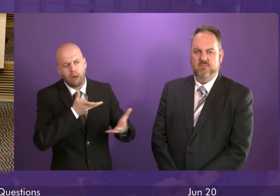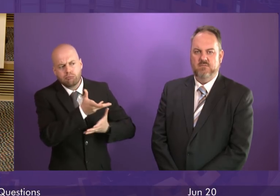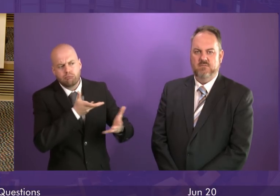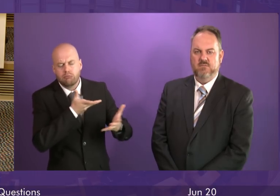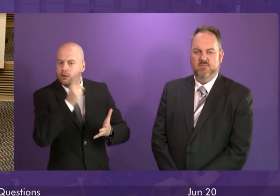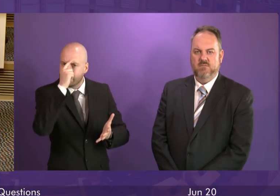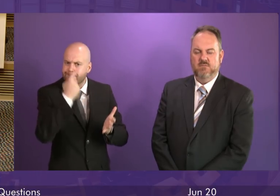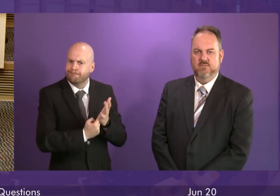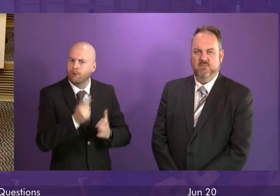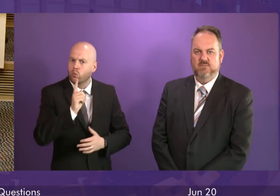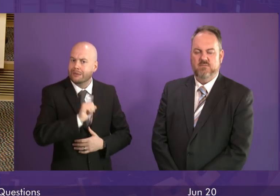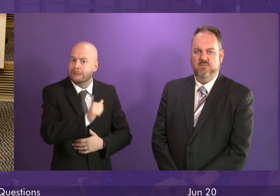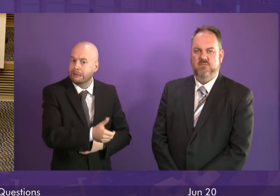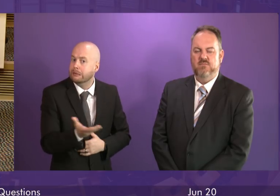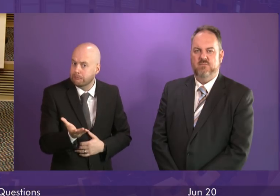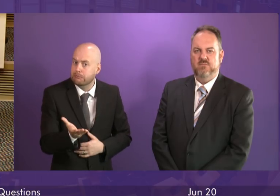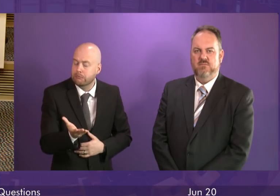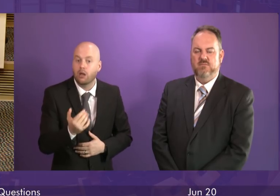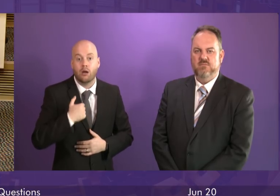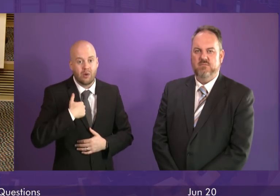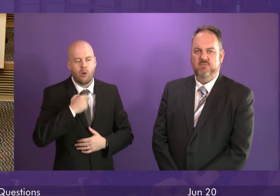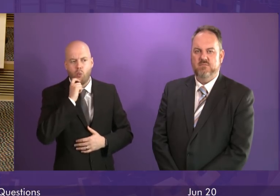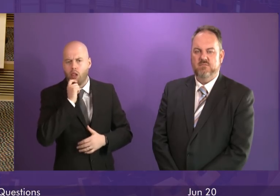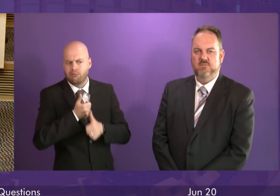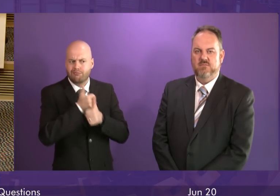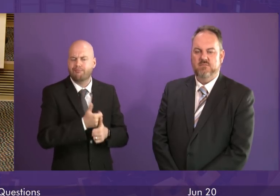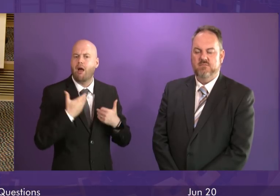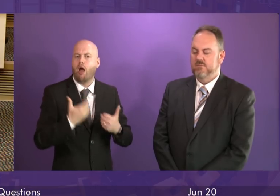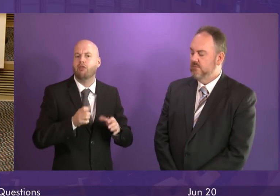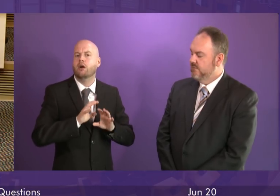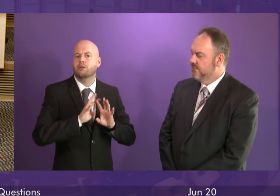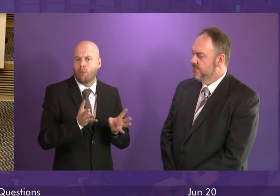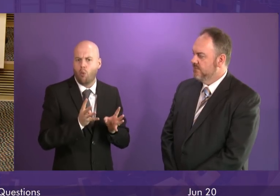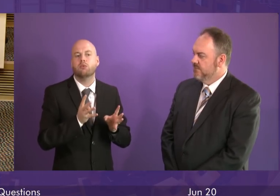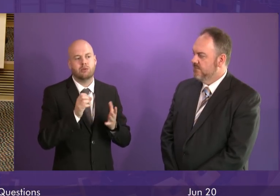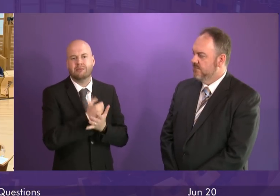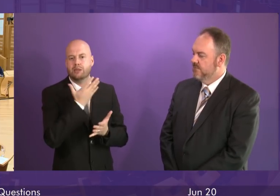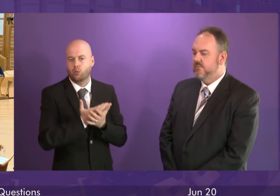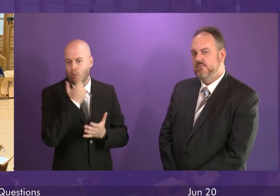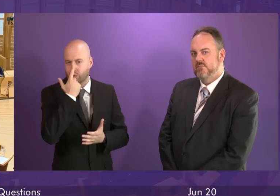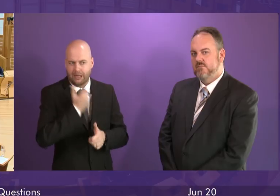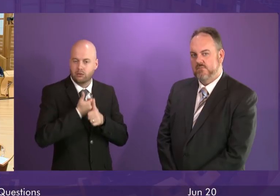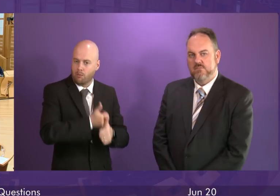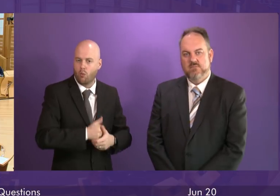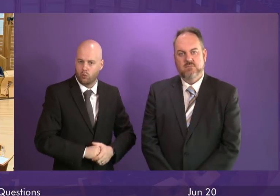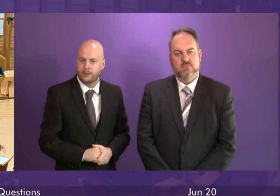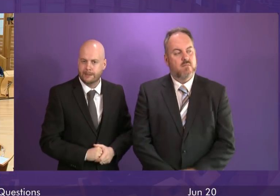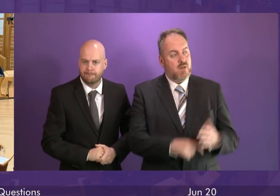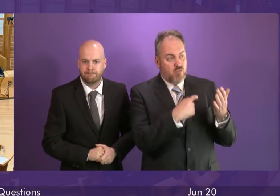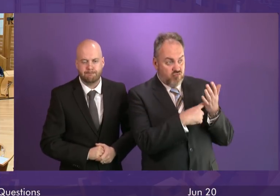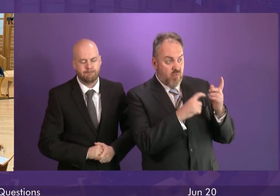are working to make sure that the health service locally is able to deal with and respond to any requests of that nature. And Ruth Davison.